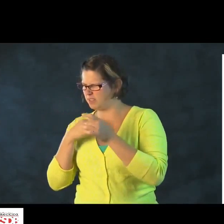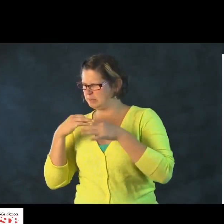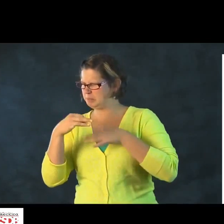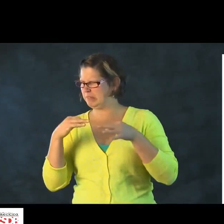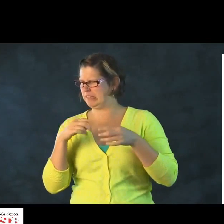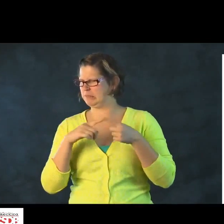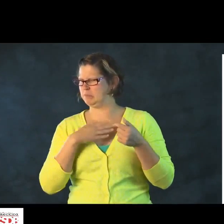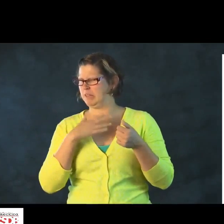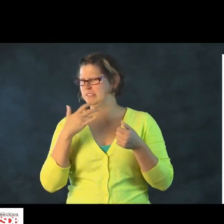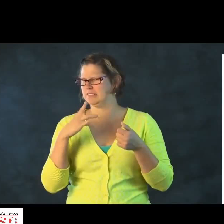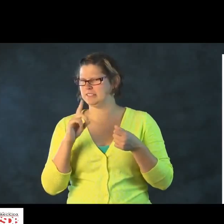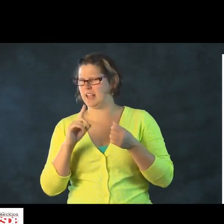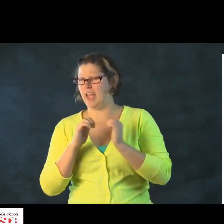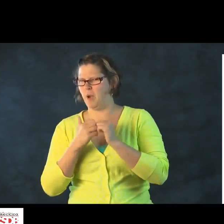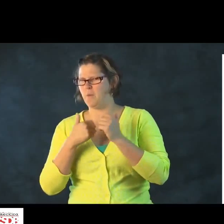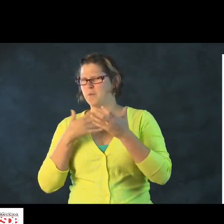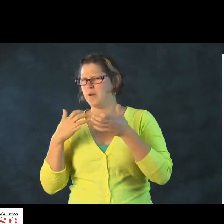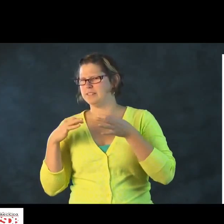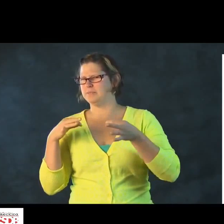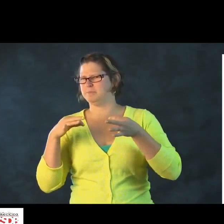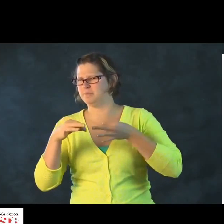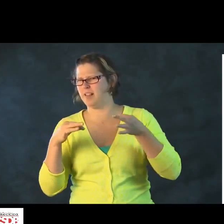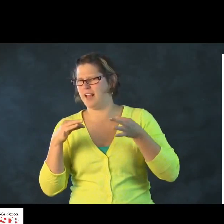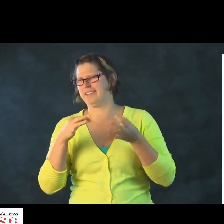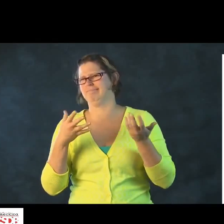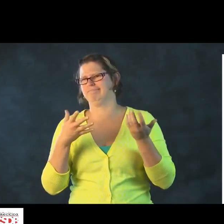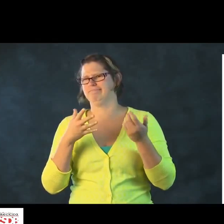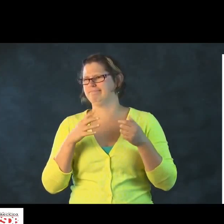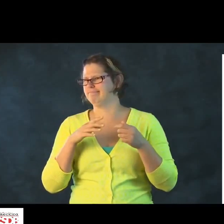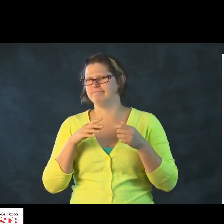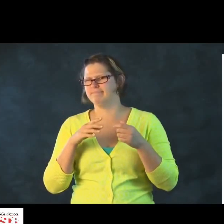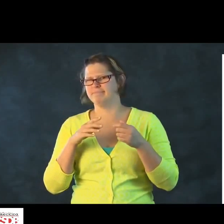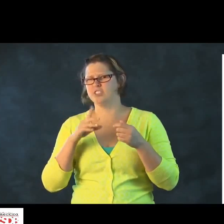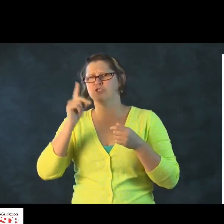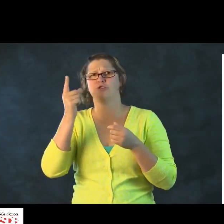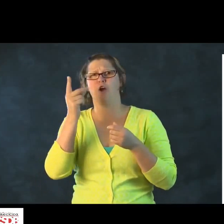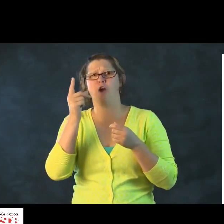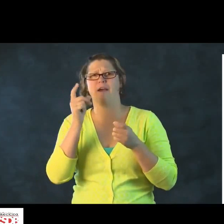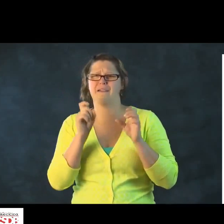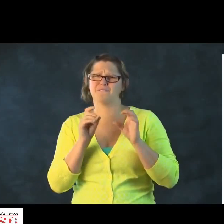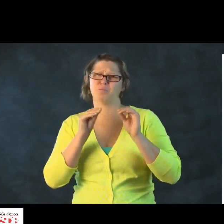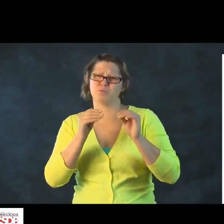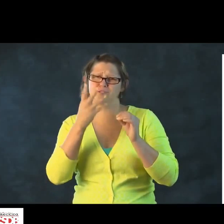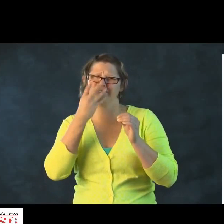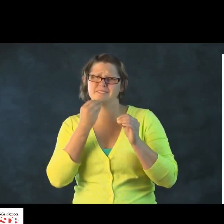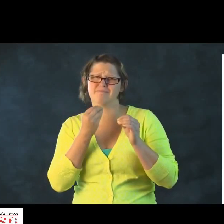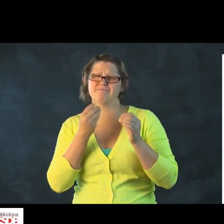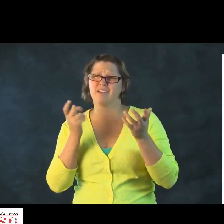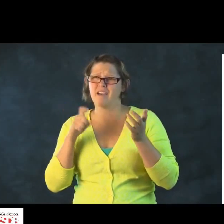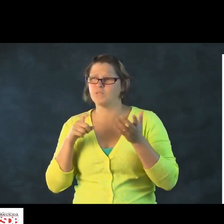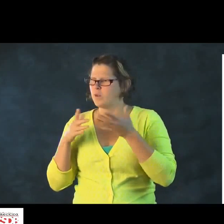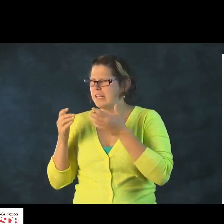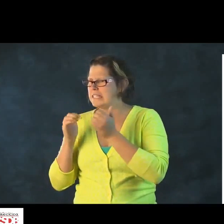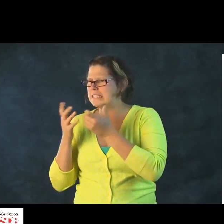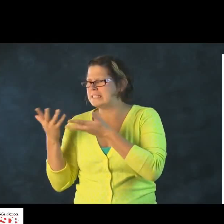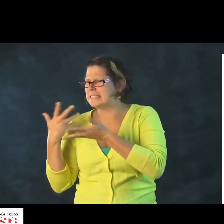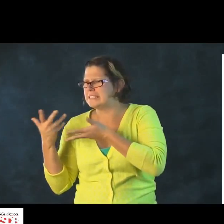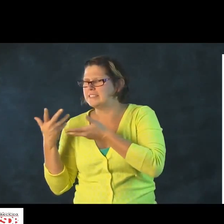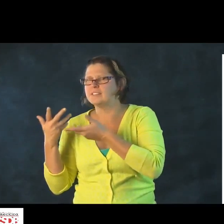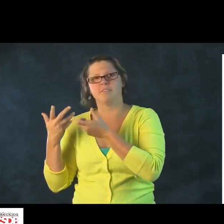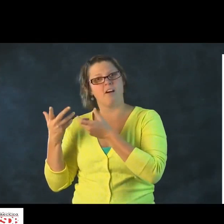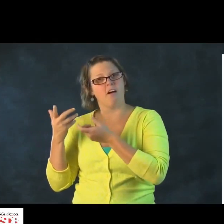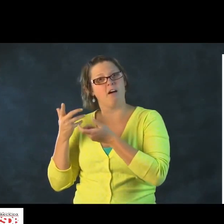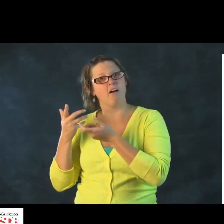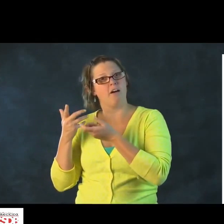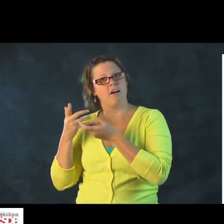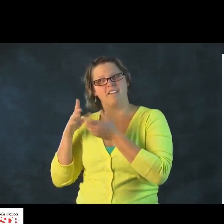they don't know sign, if you don't know sign, you can ask the person, how do I explain this particular concept? For example, the dog needed to